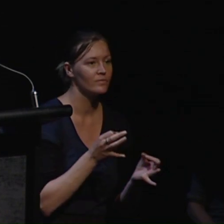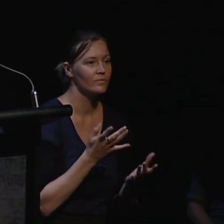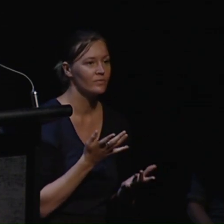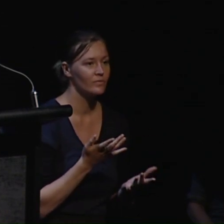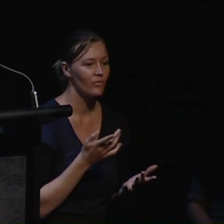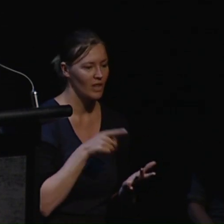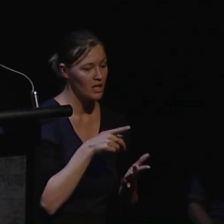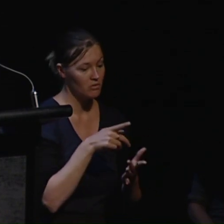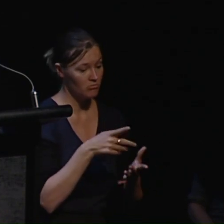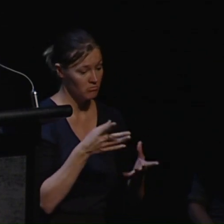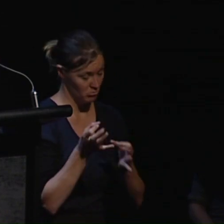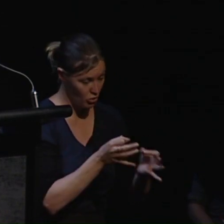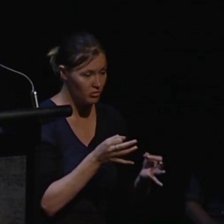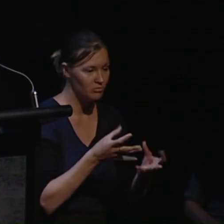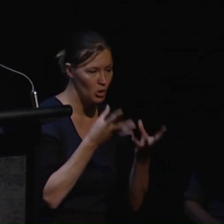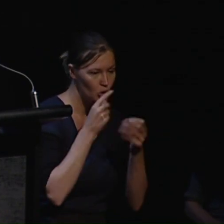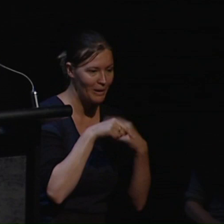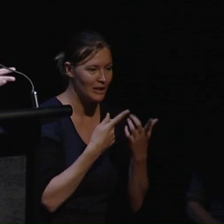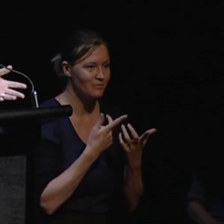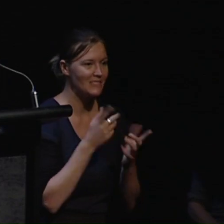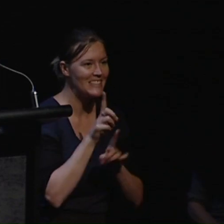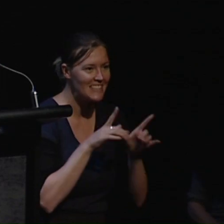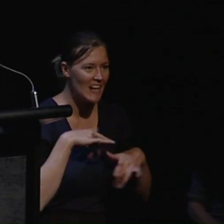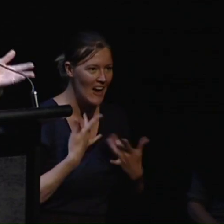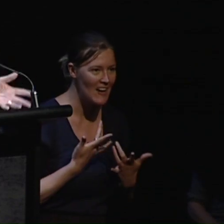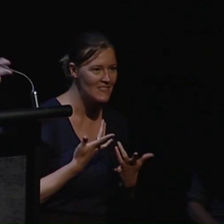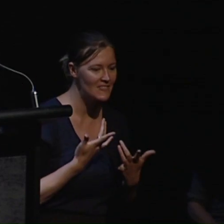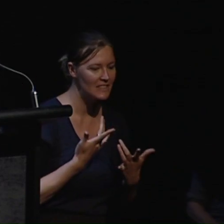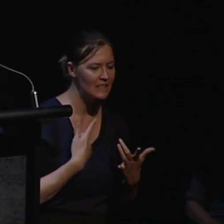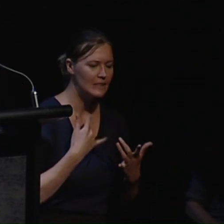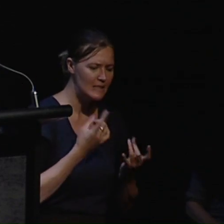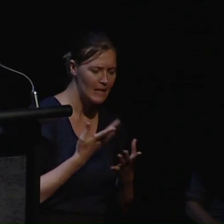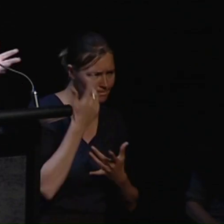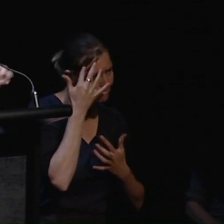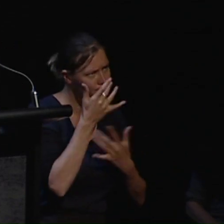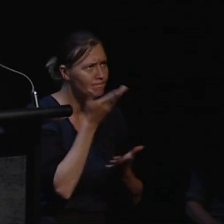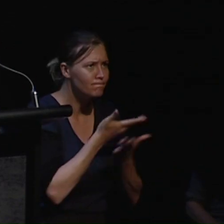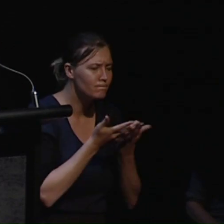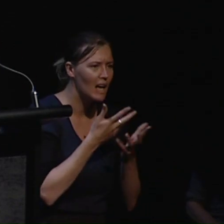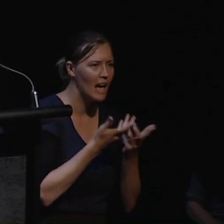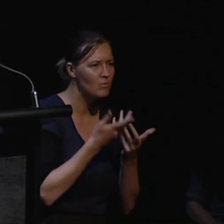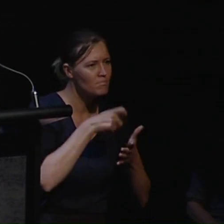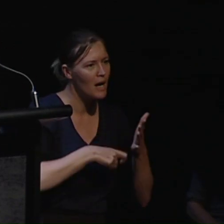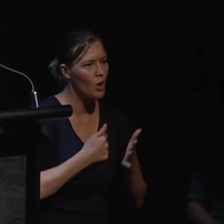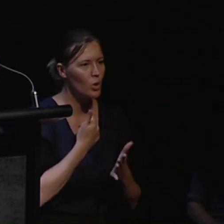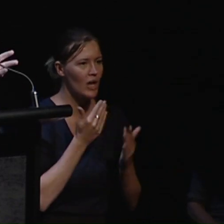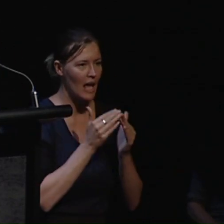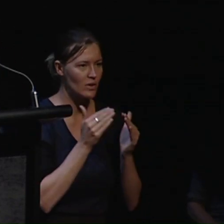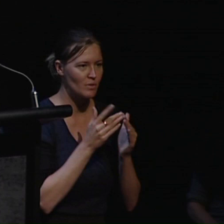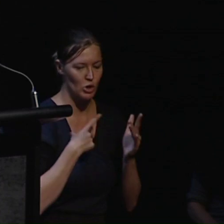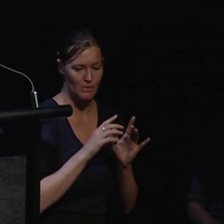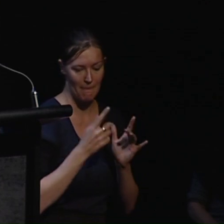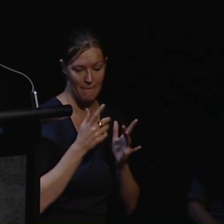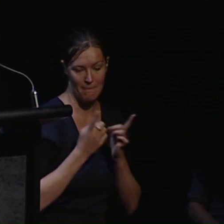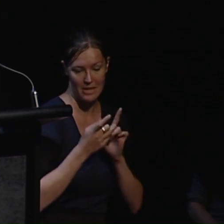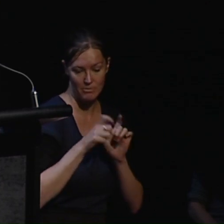for inner urban life and began to discuss what it would be like to buy a place of her own as she had met some owner occupiers in the block